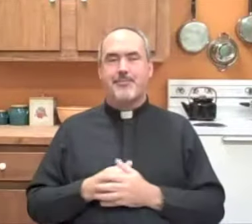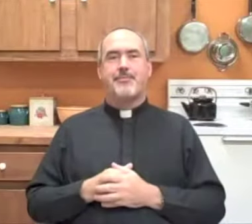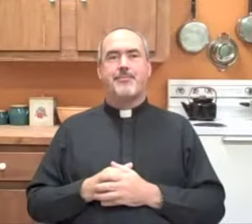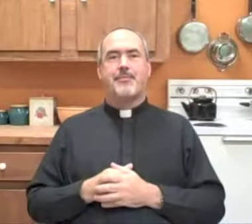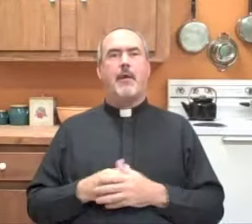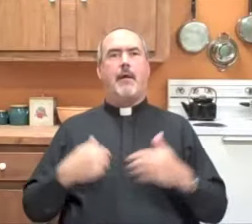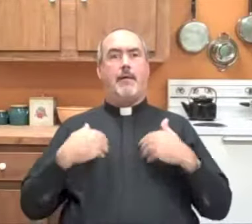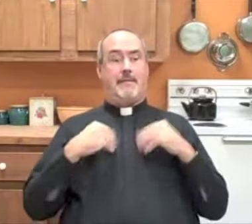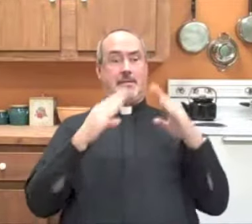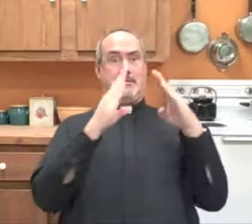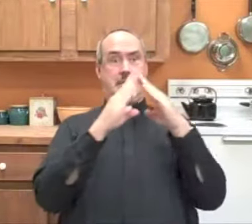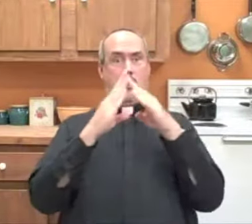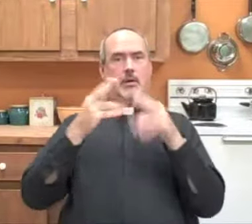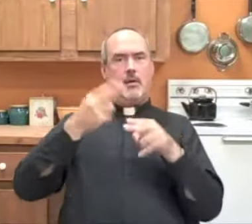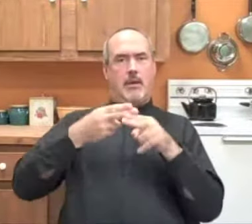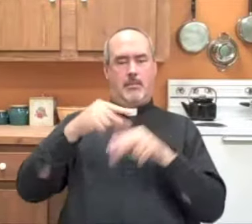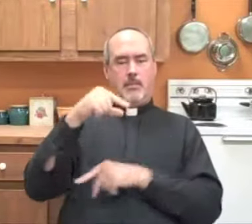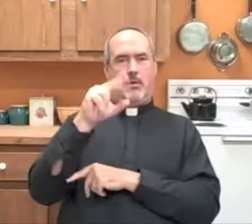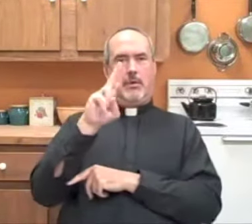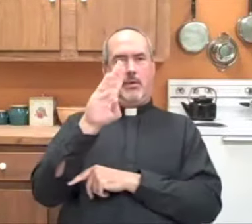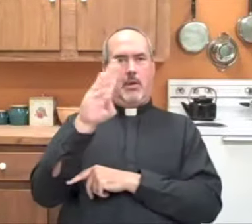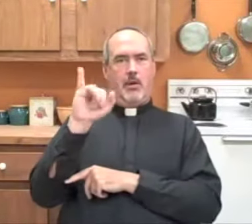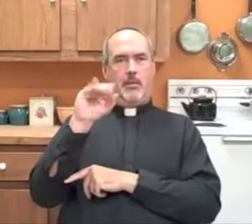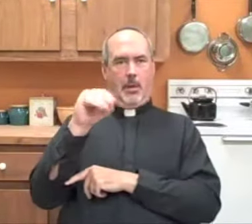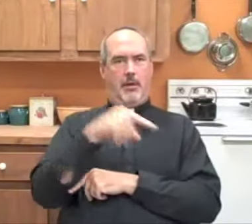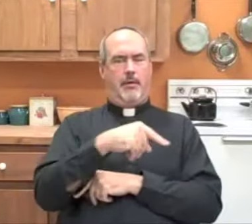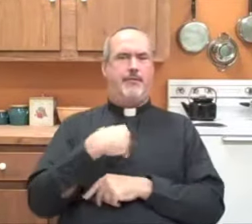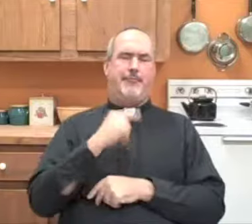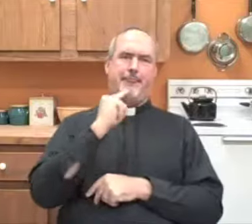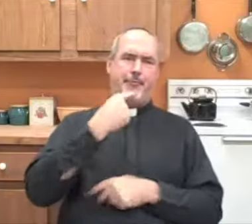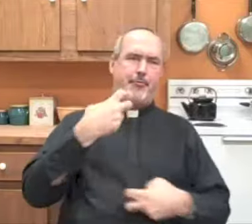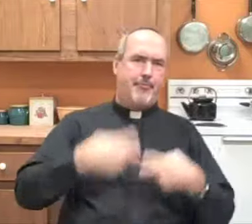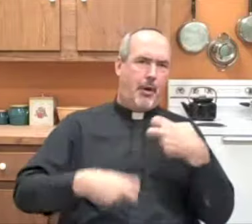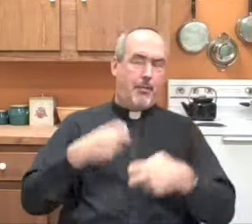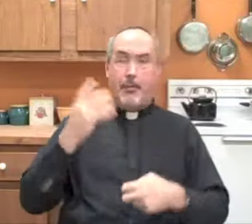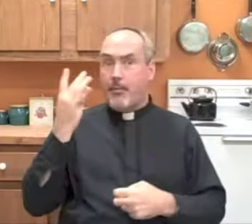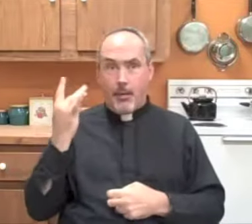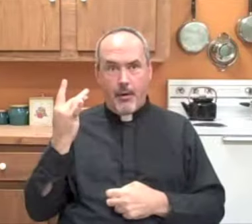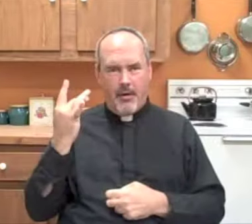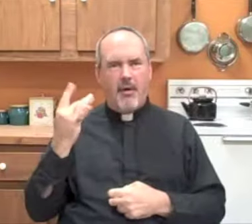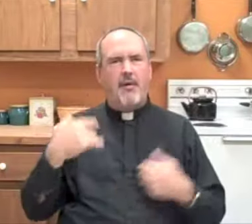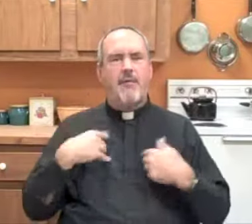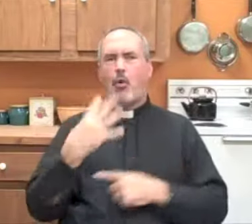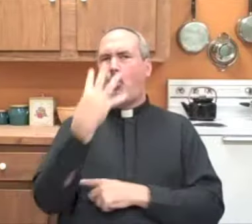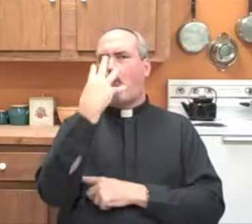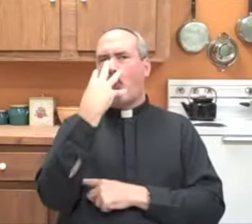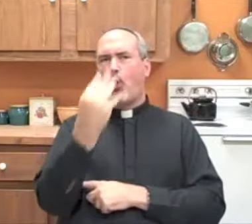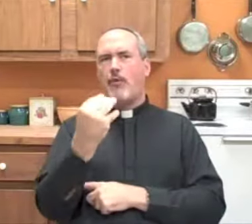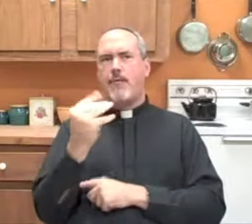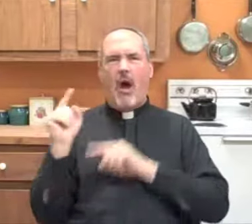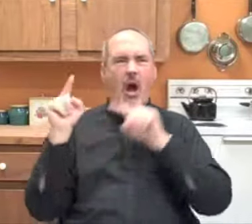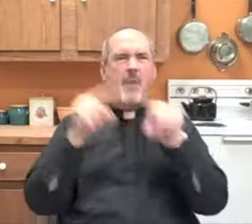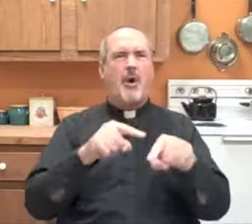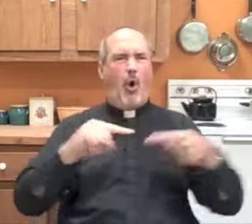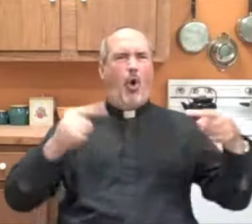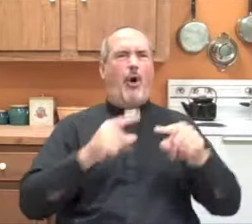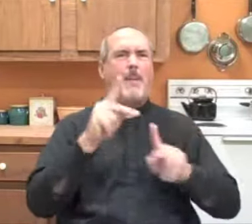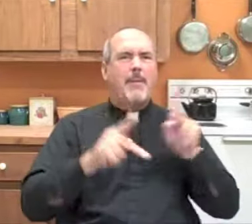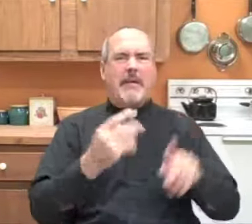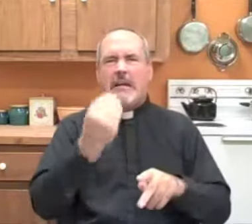Another story talks about how the village of Quibbo had some serious problems with a wolf who